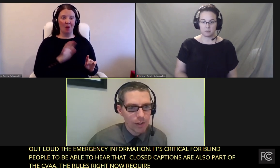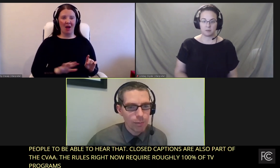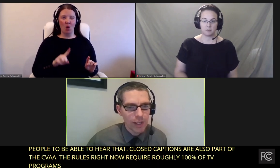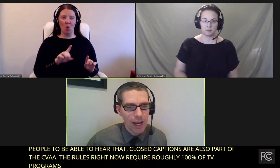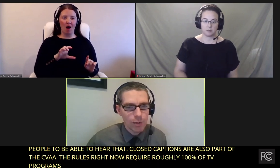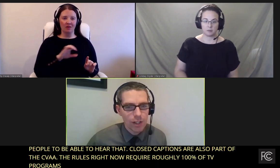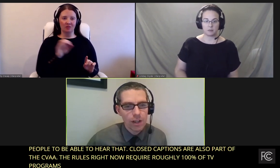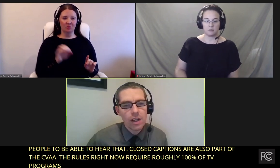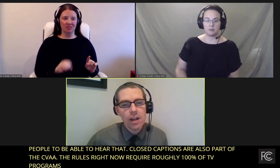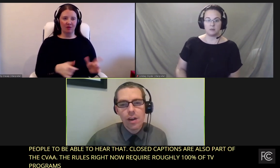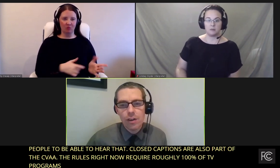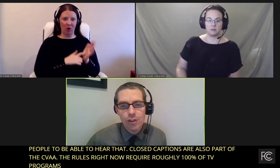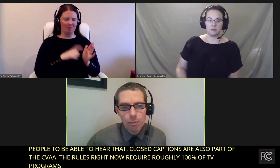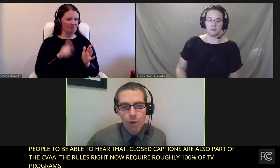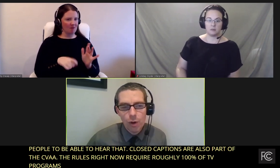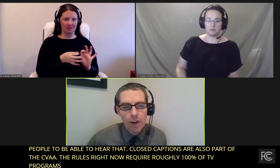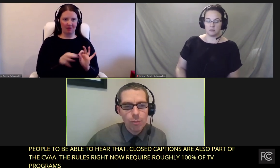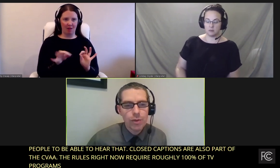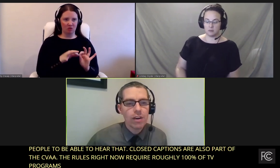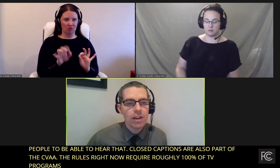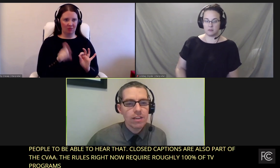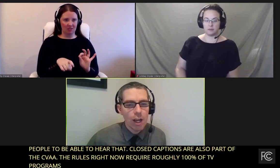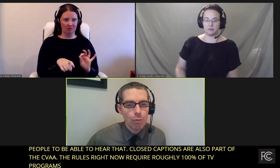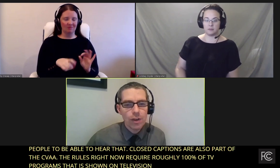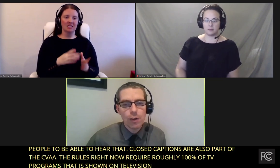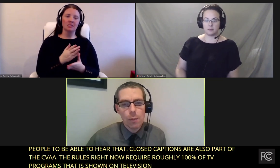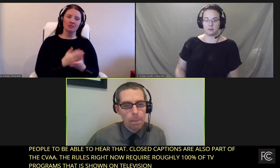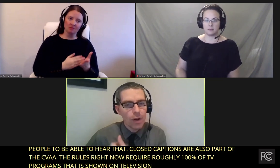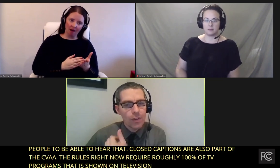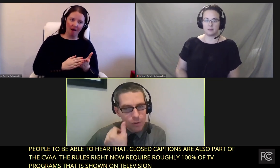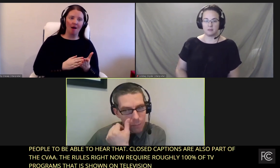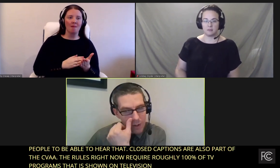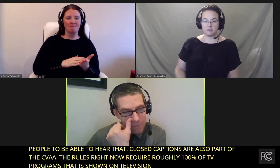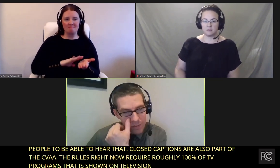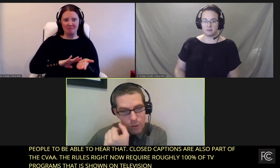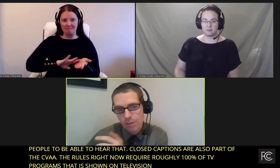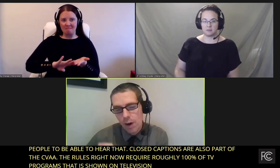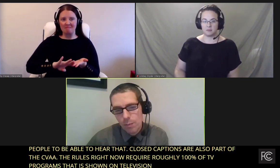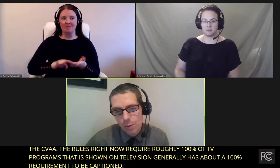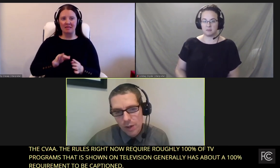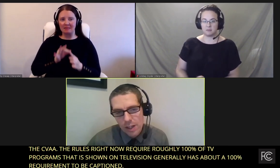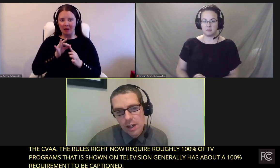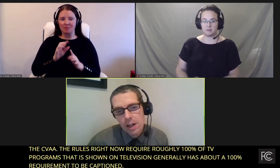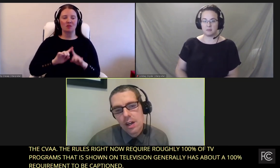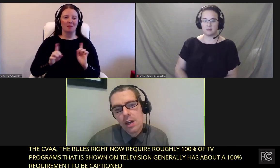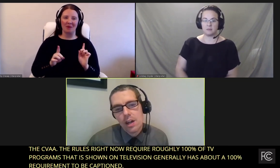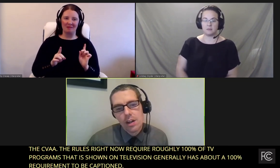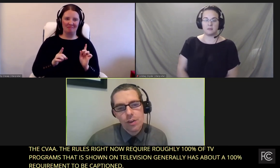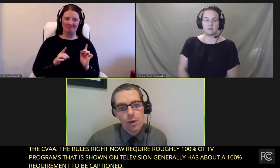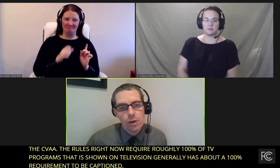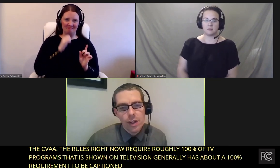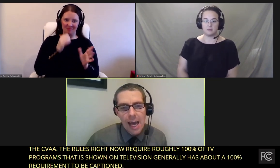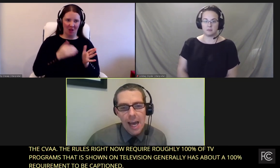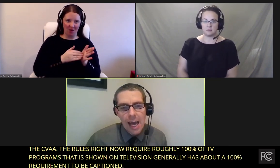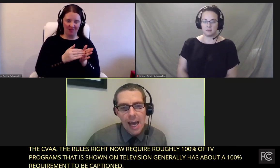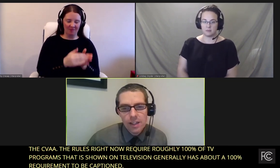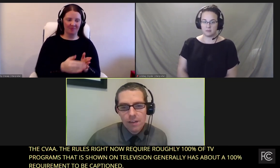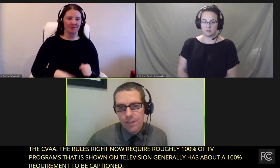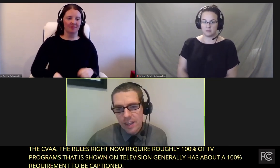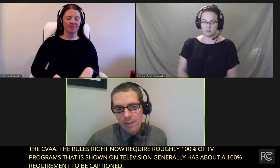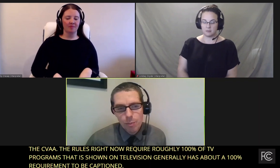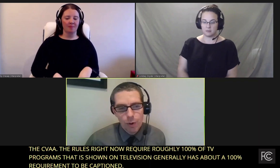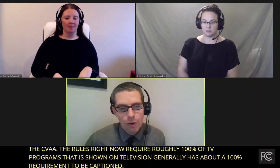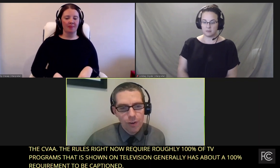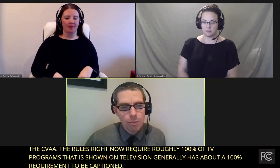% requirement to be captioned. There are some programs that are exempt, but those are pretty few and far between. So,